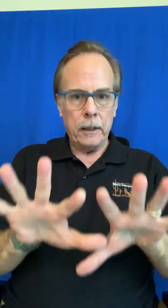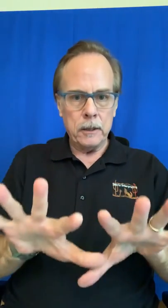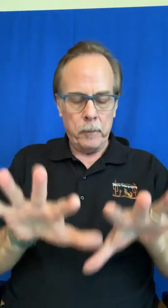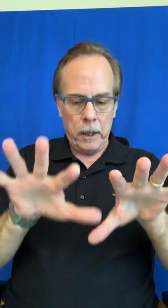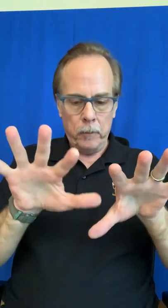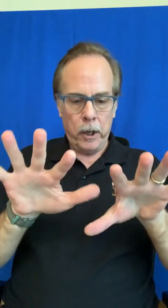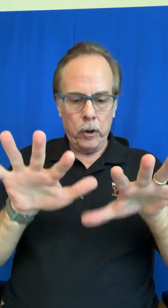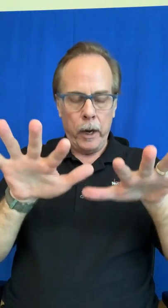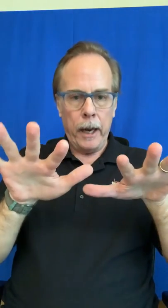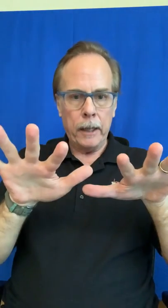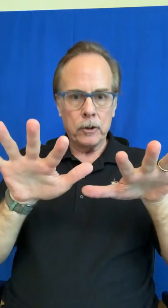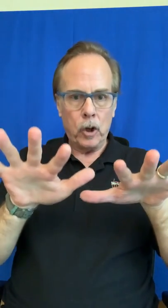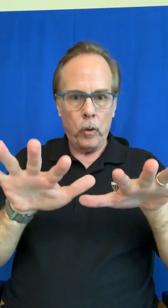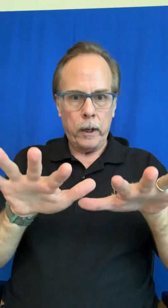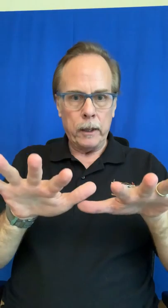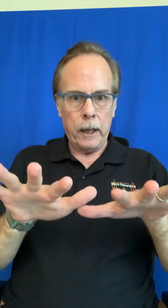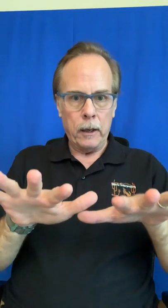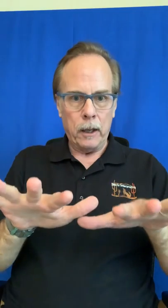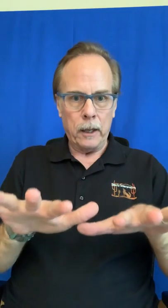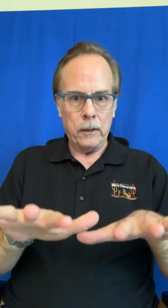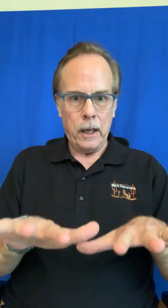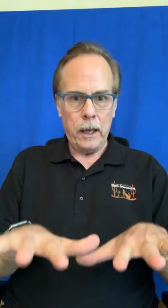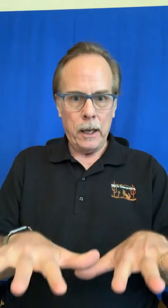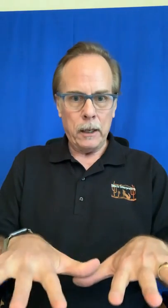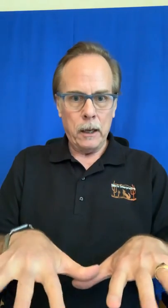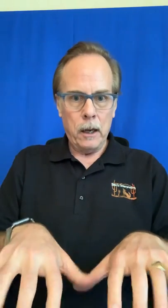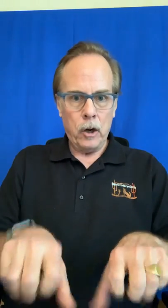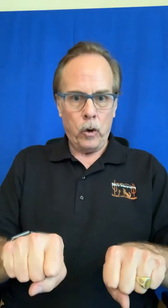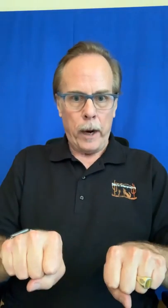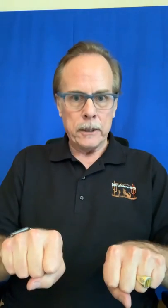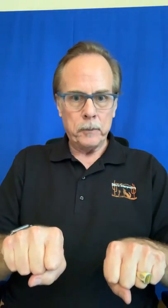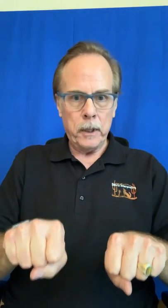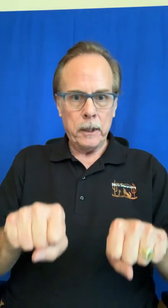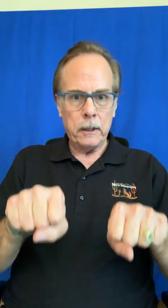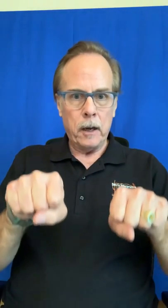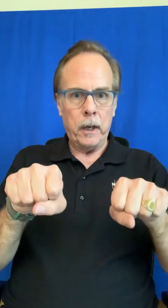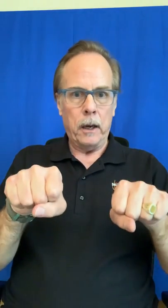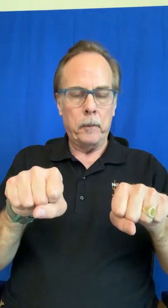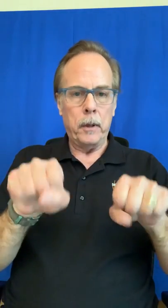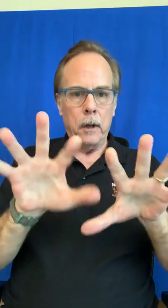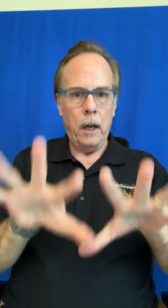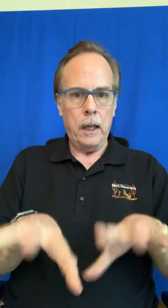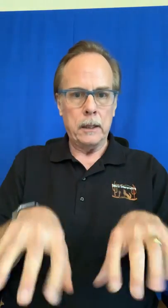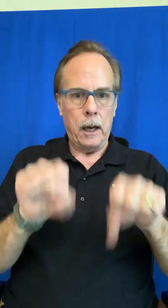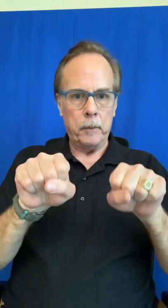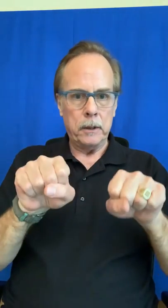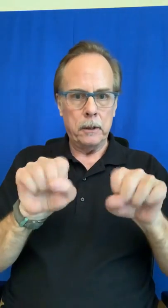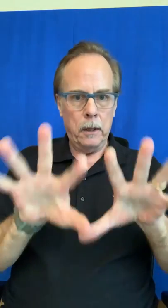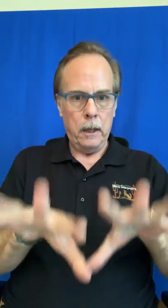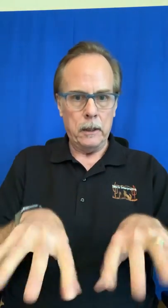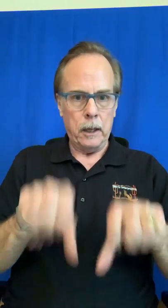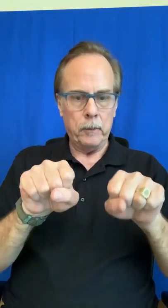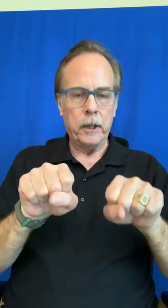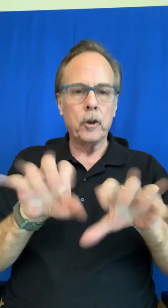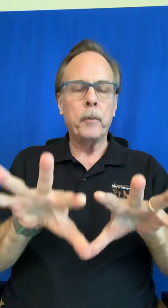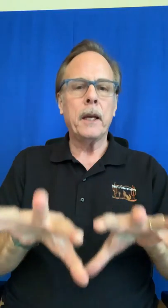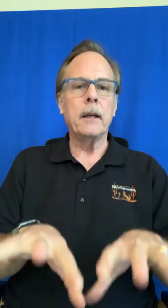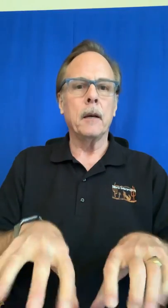is made by your hands going down like that grasping and coming up adopt adopt like you're picking up